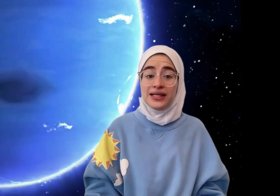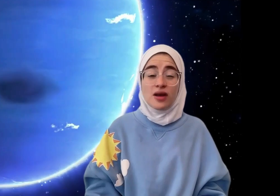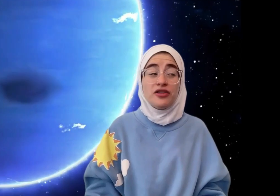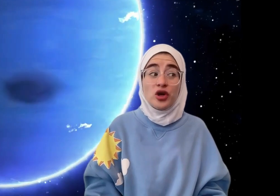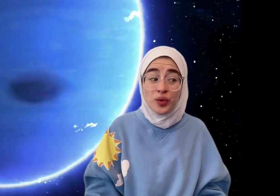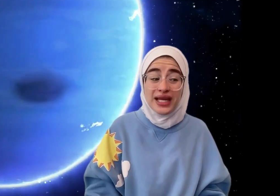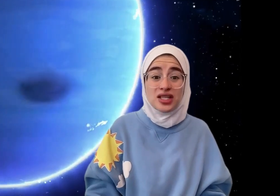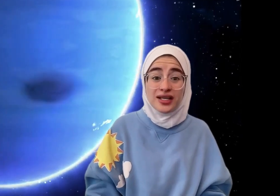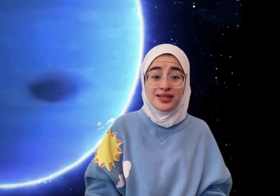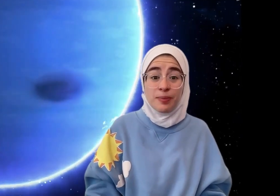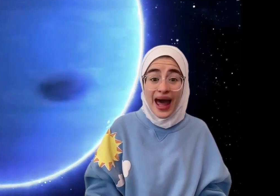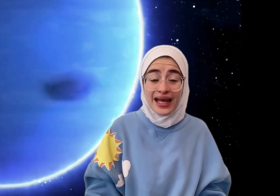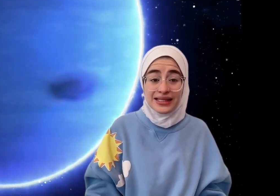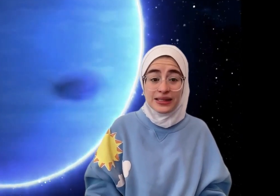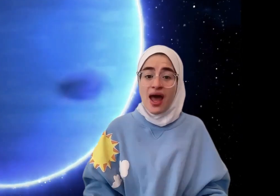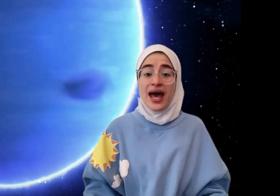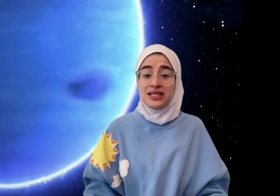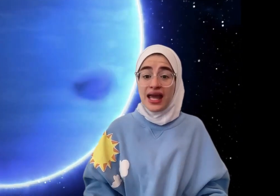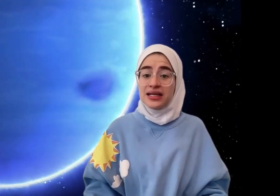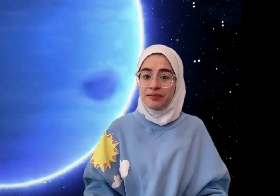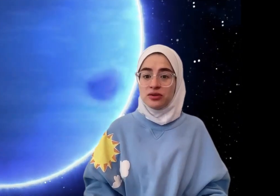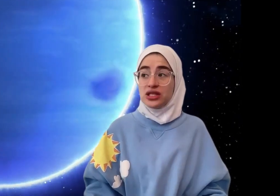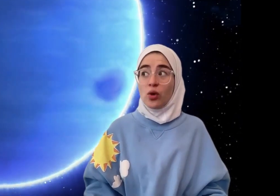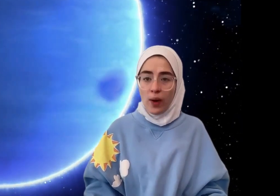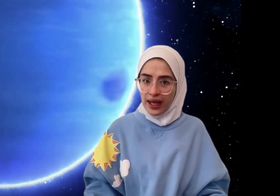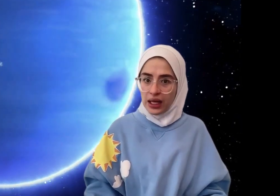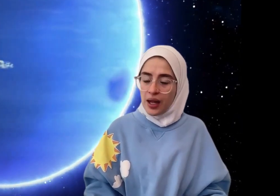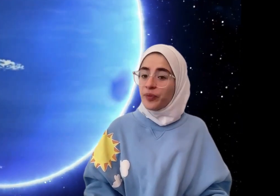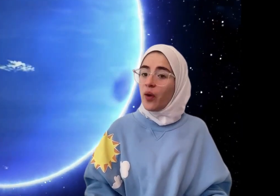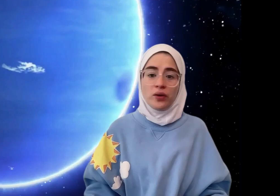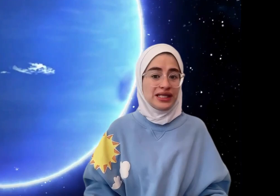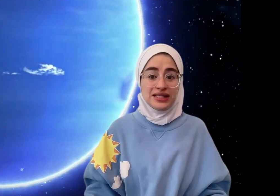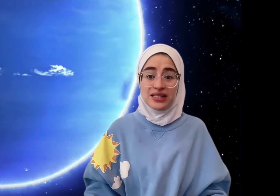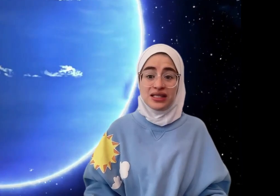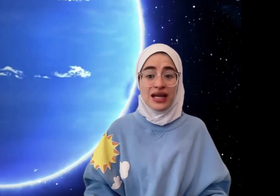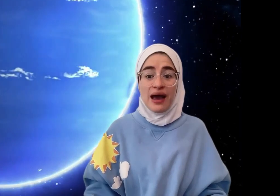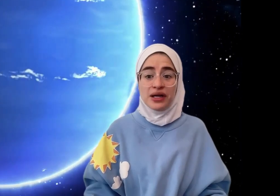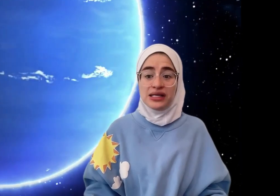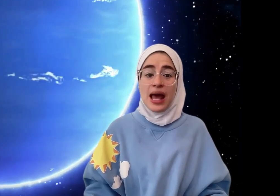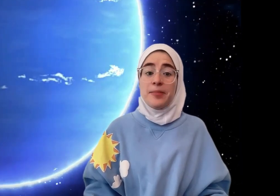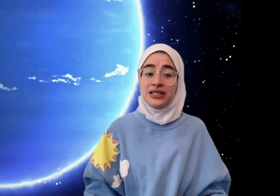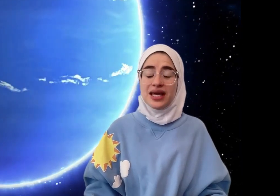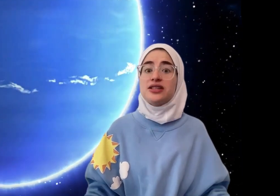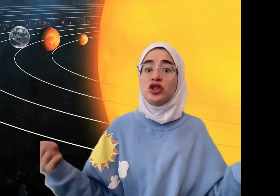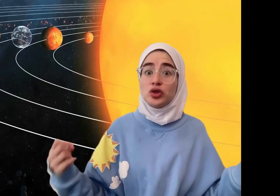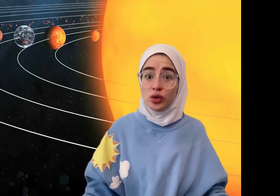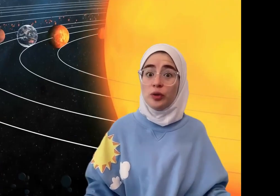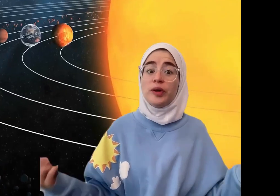is called the Great Dark Spot. A day on Neptune is quick. Only 16 hours, but it takes a super